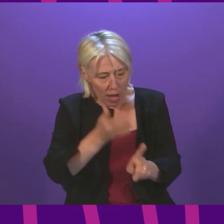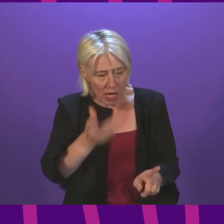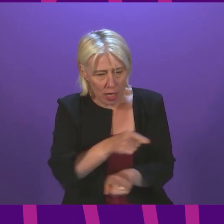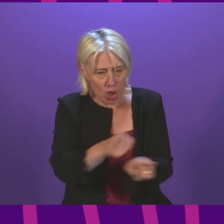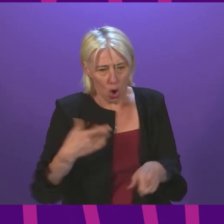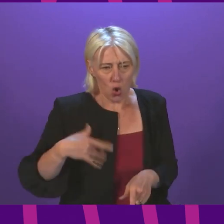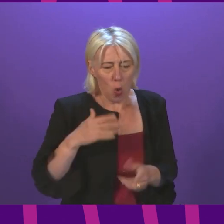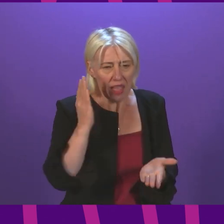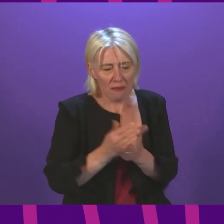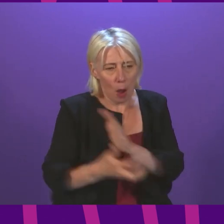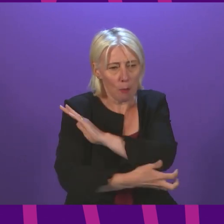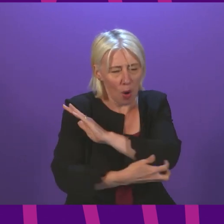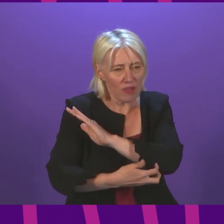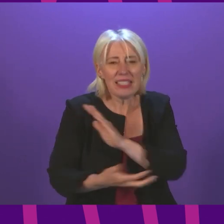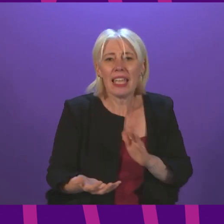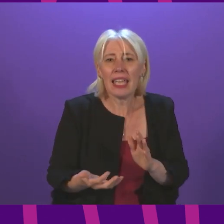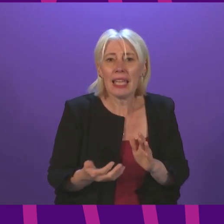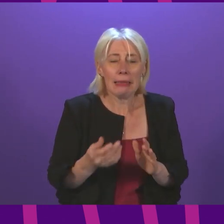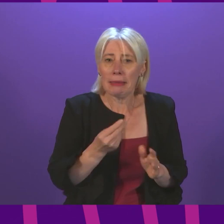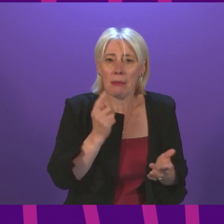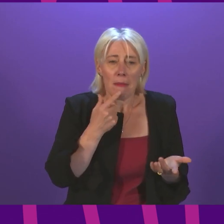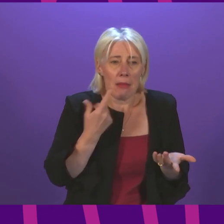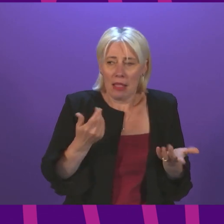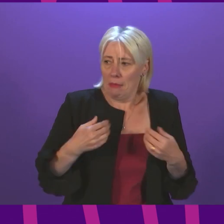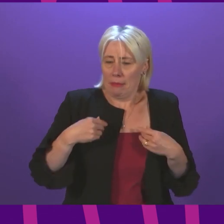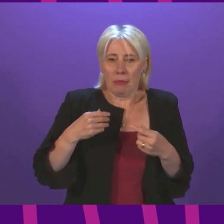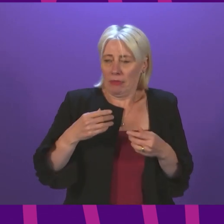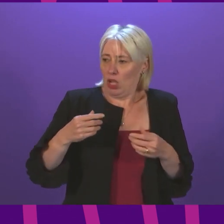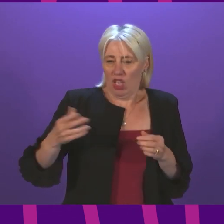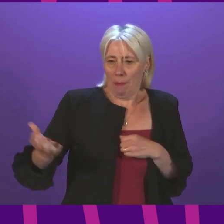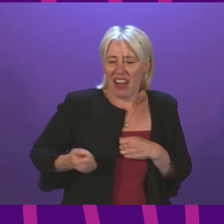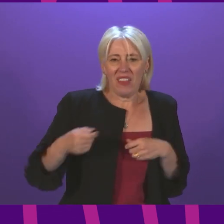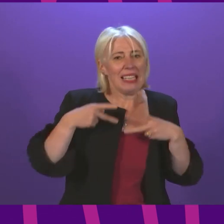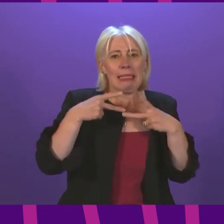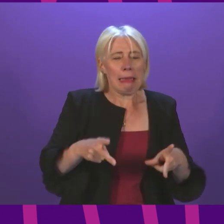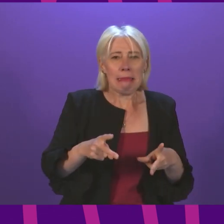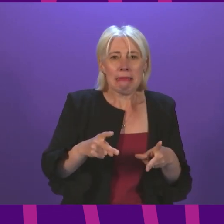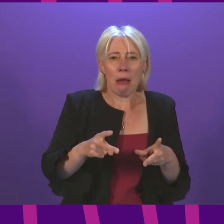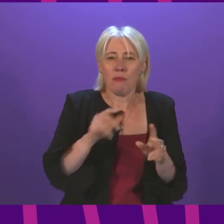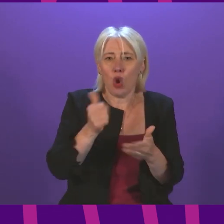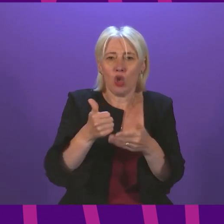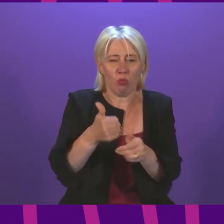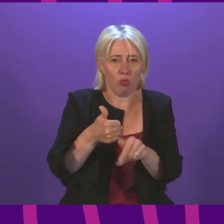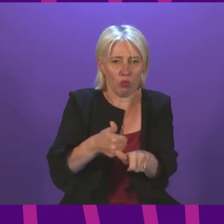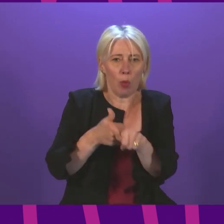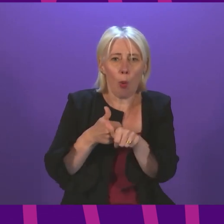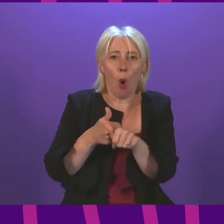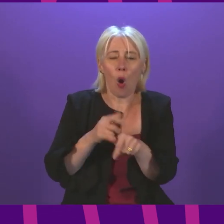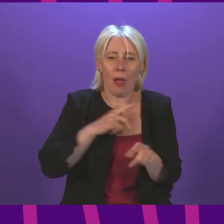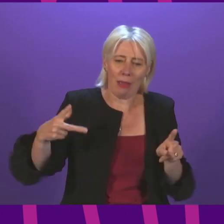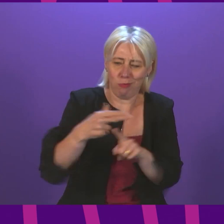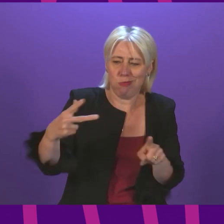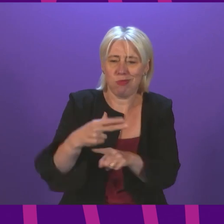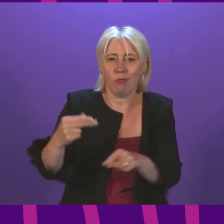in poverty and, in some cases, being destitute by a failing Social Security system, gutted by the Tory Government. For